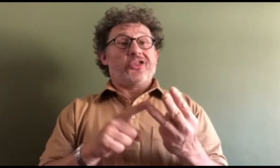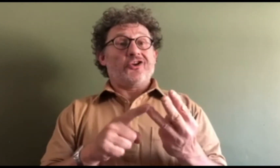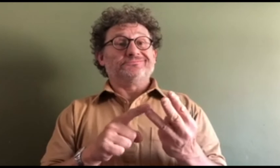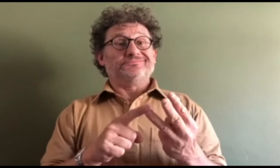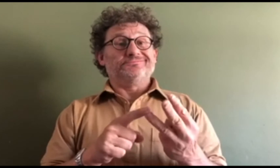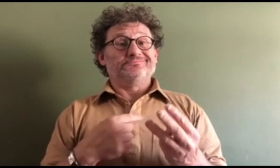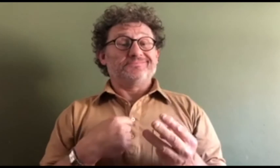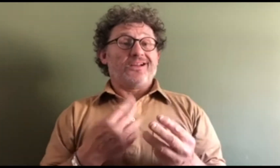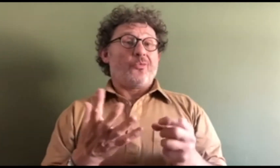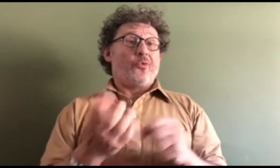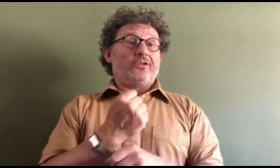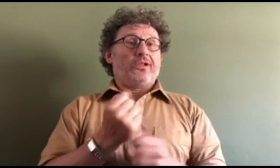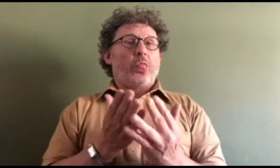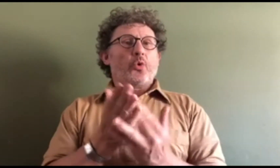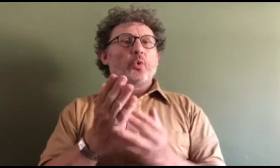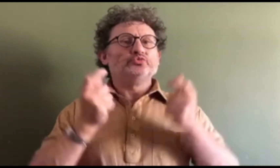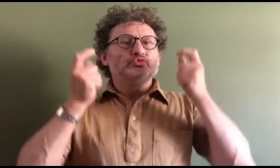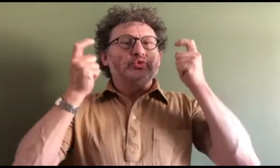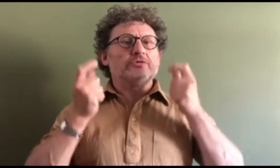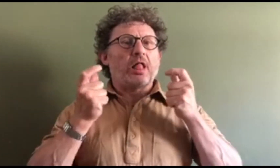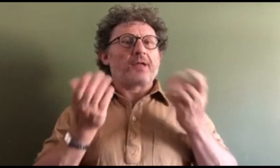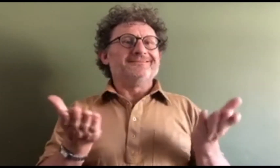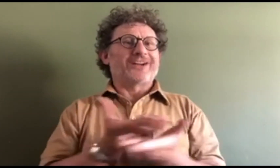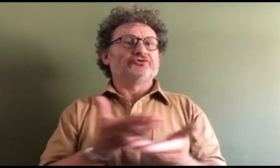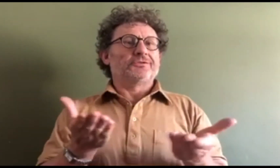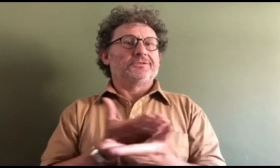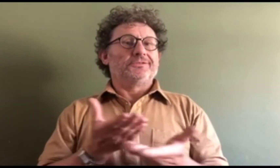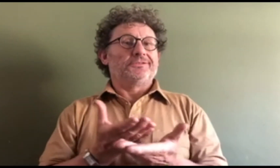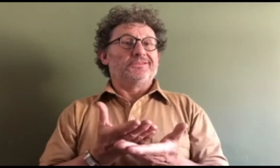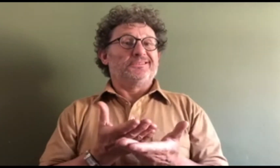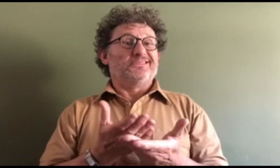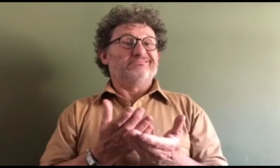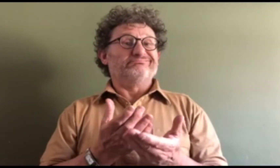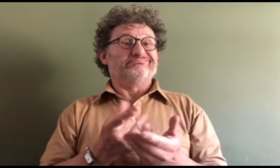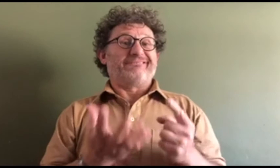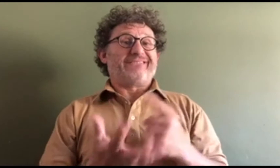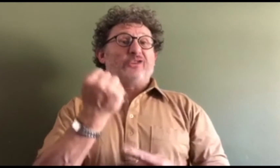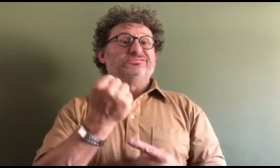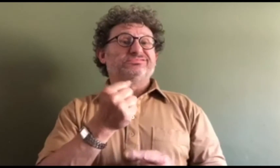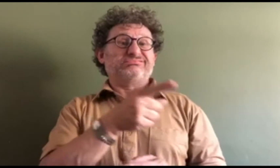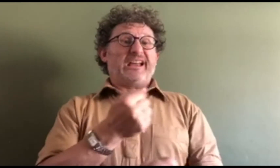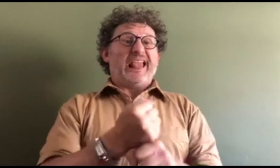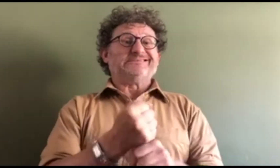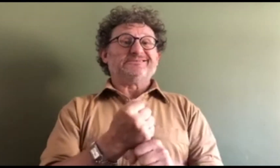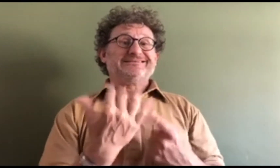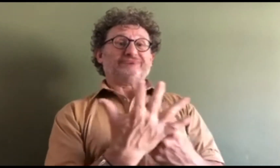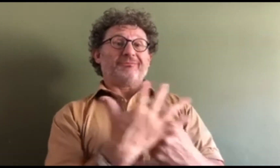The third case was going through the process of judicial mediation, where it was found